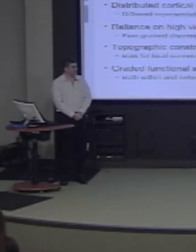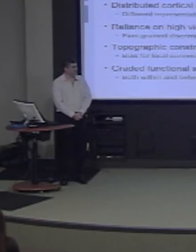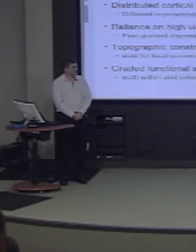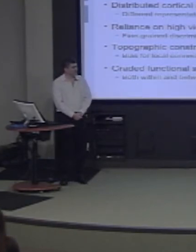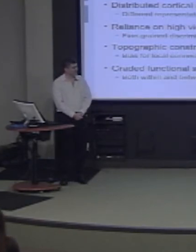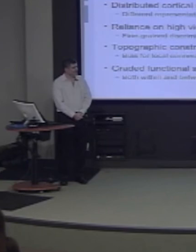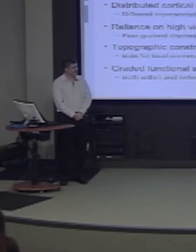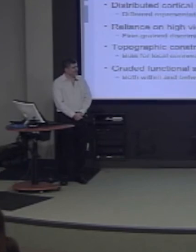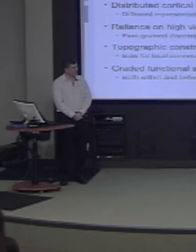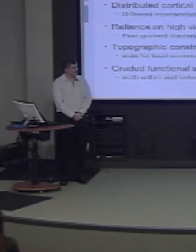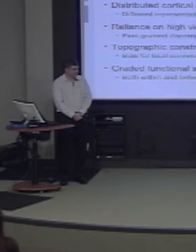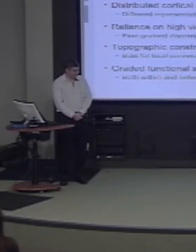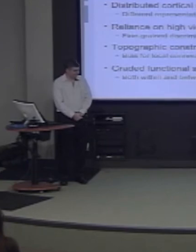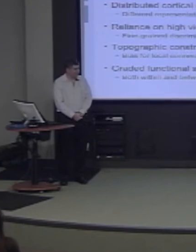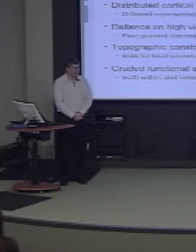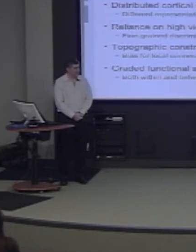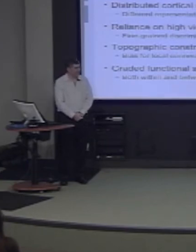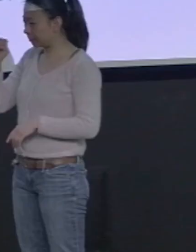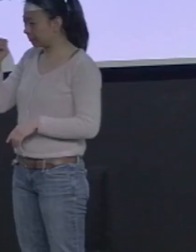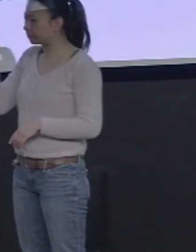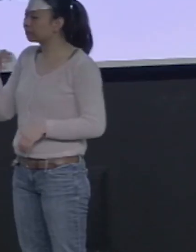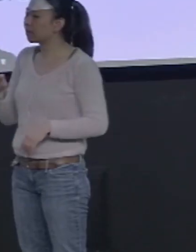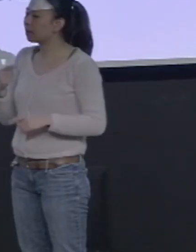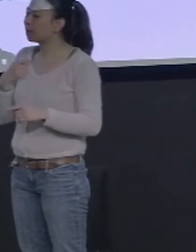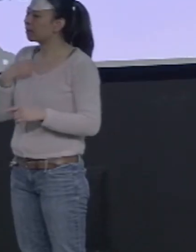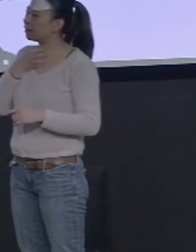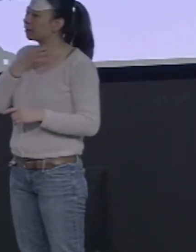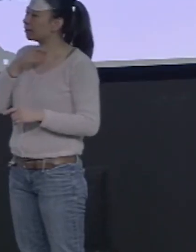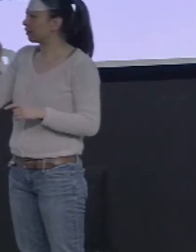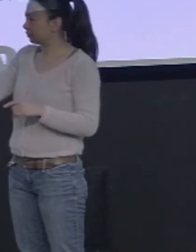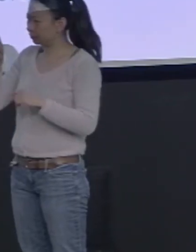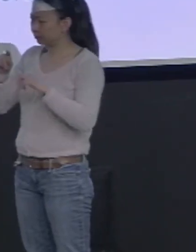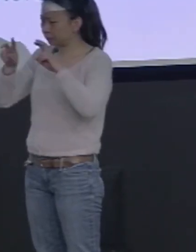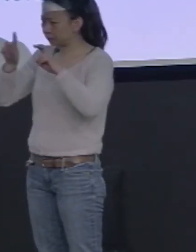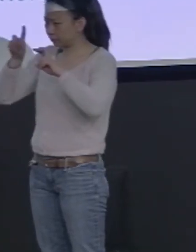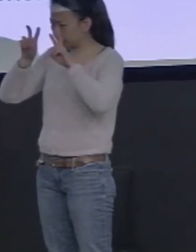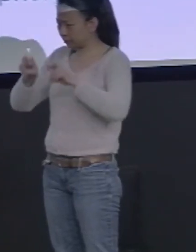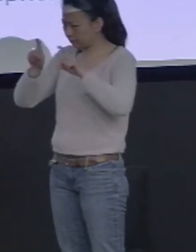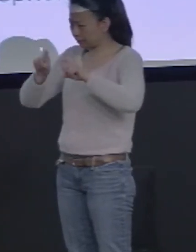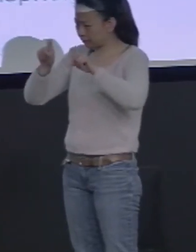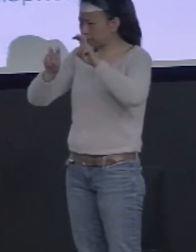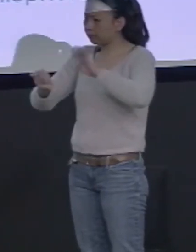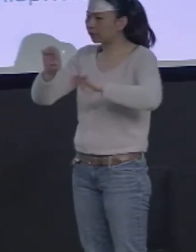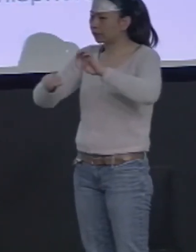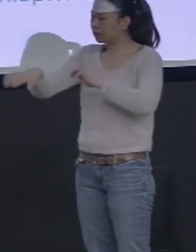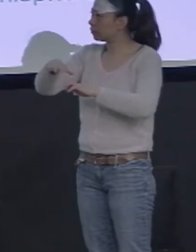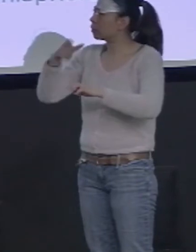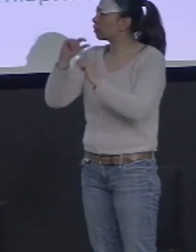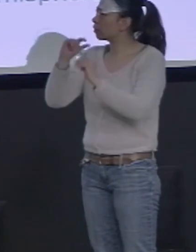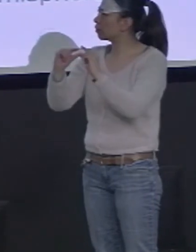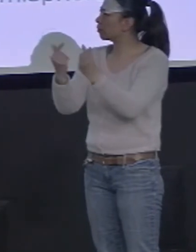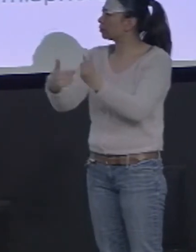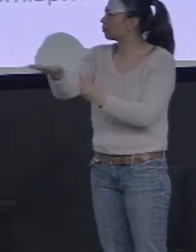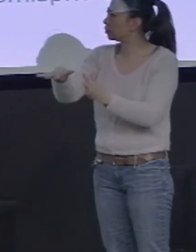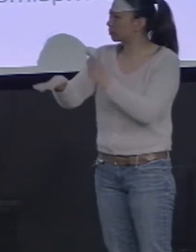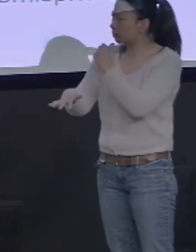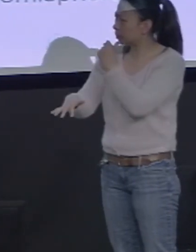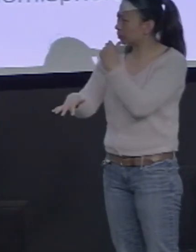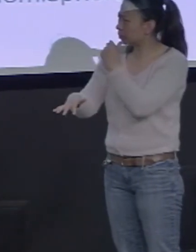Hi there. My name is Wei. And I wanted to ask